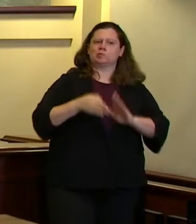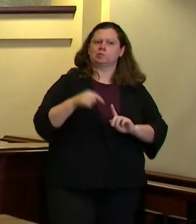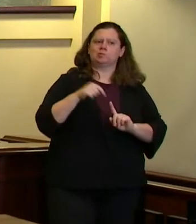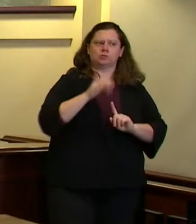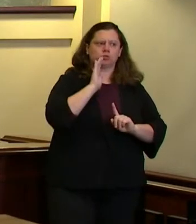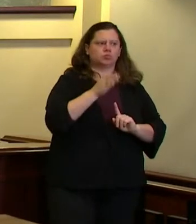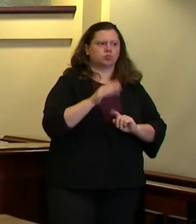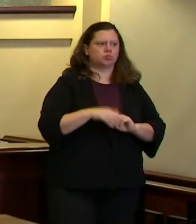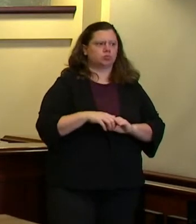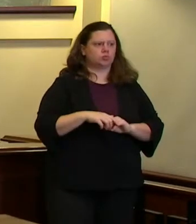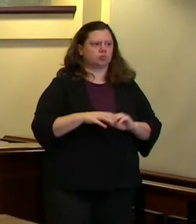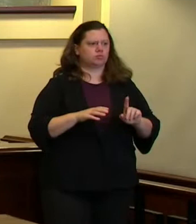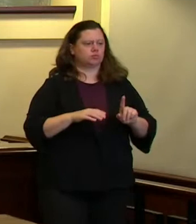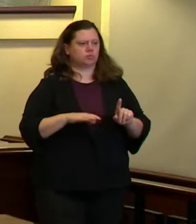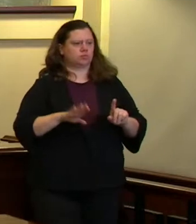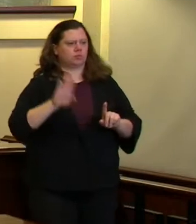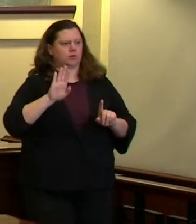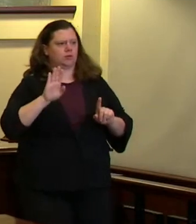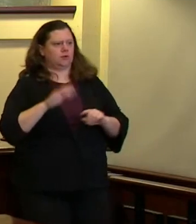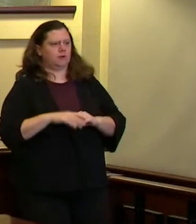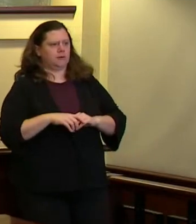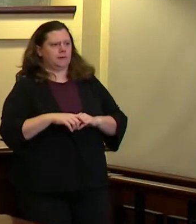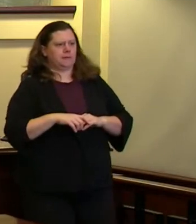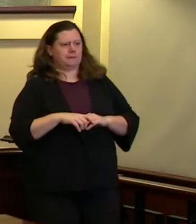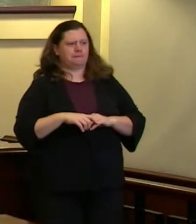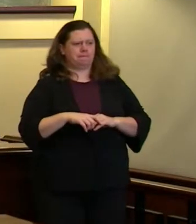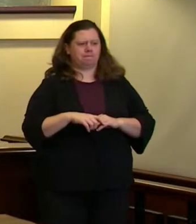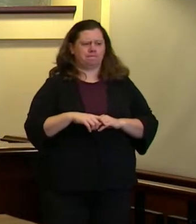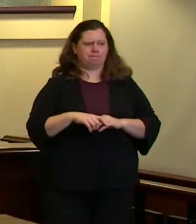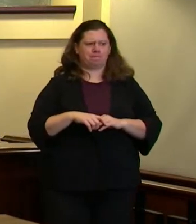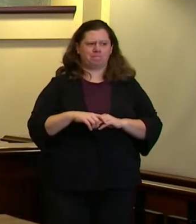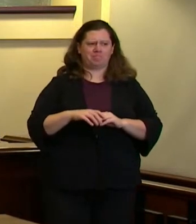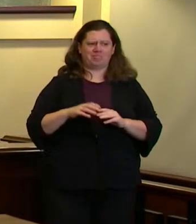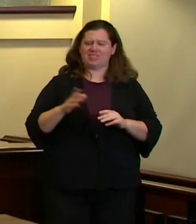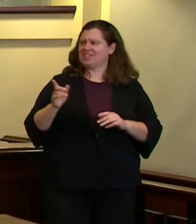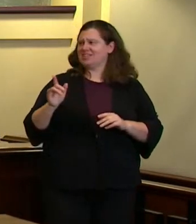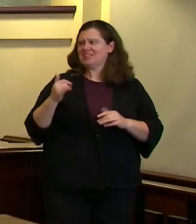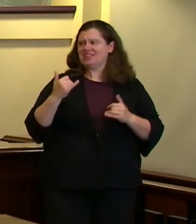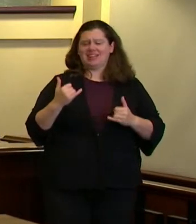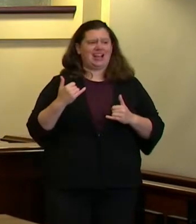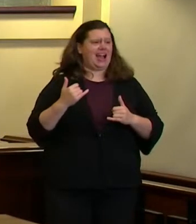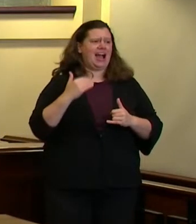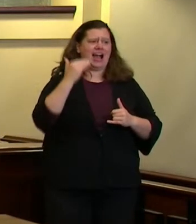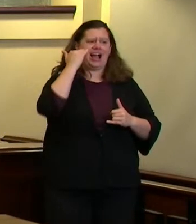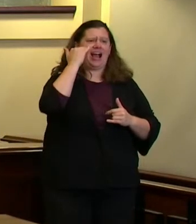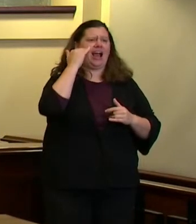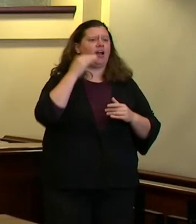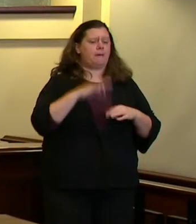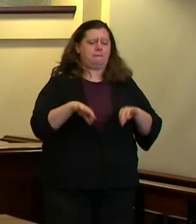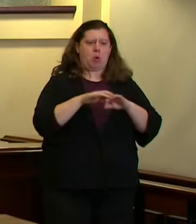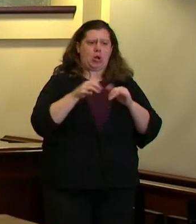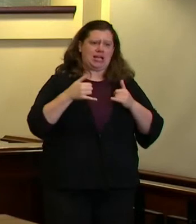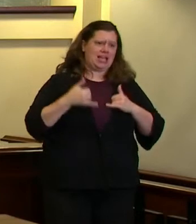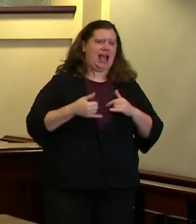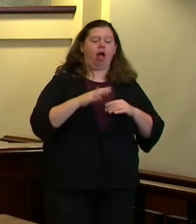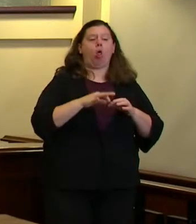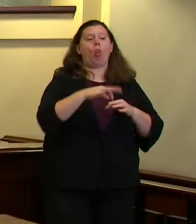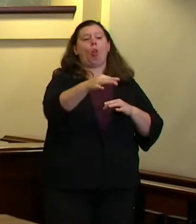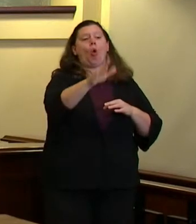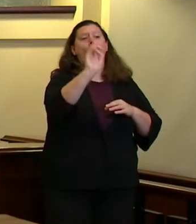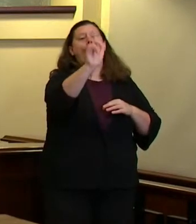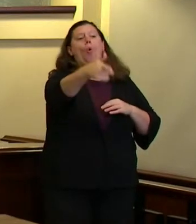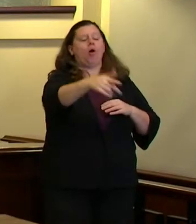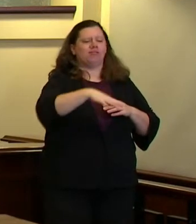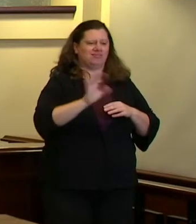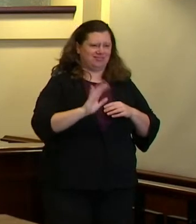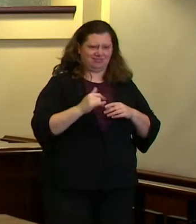and and i would actually argue the timing is is very important right now because we we yeah i'm still holding police and fire to their